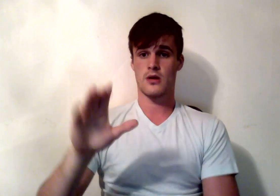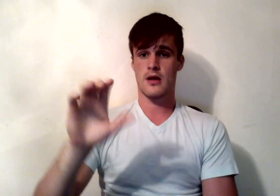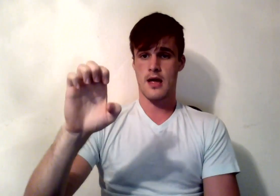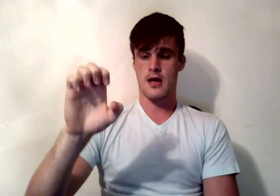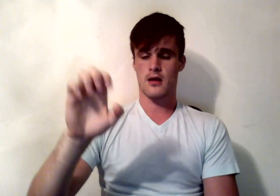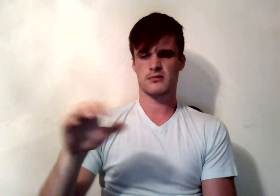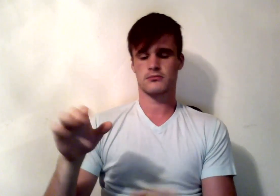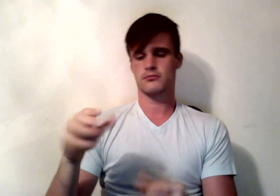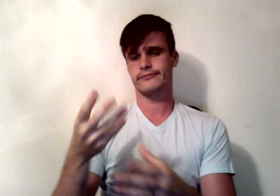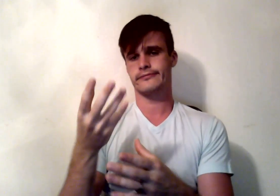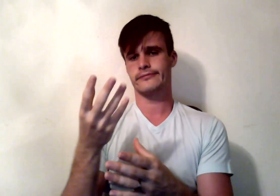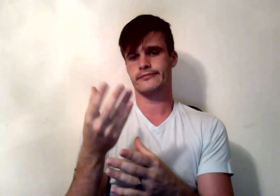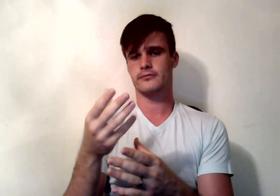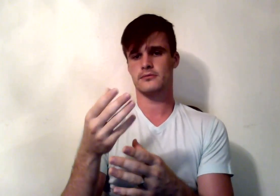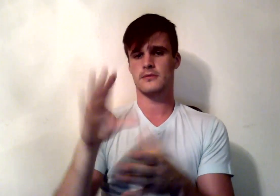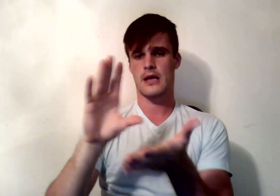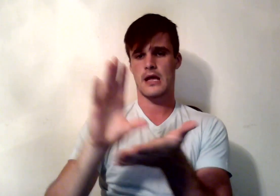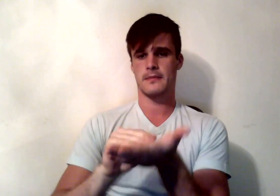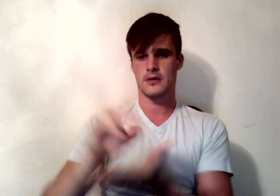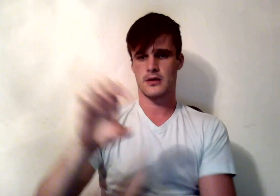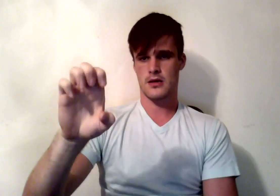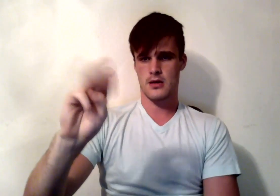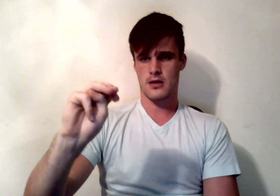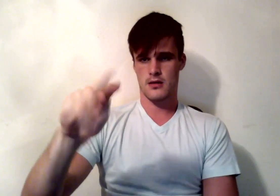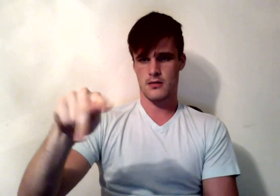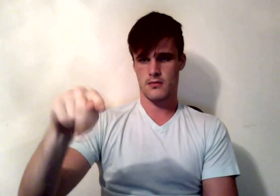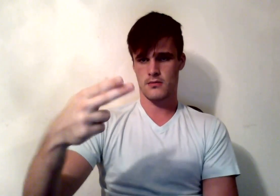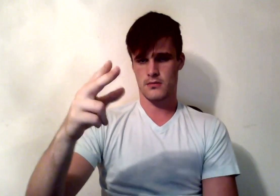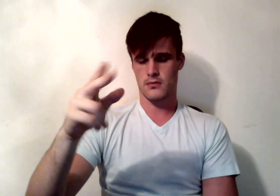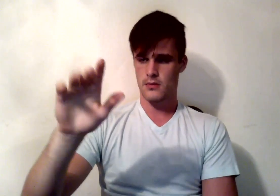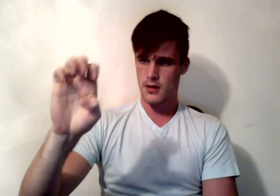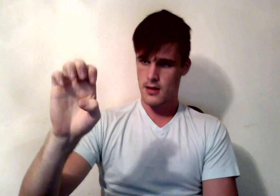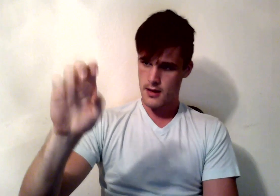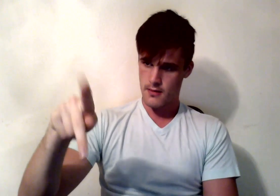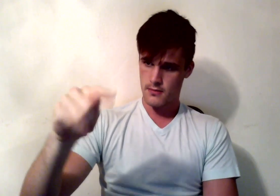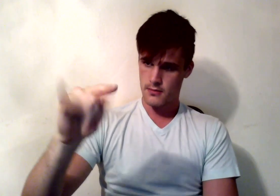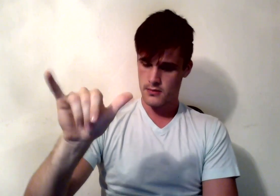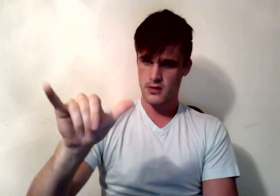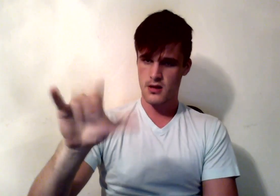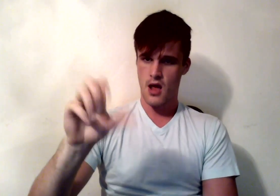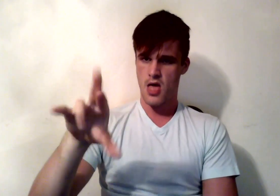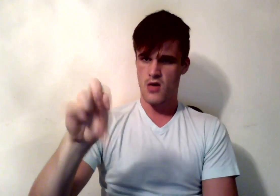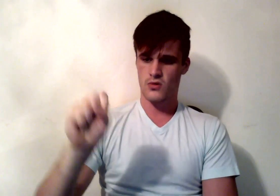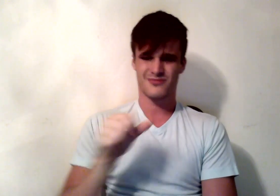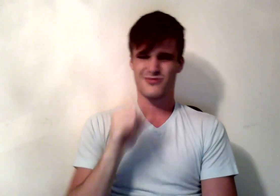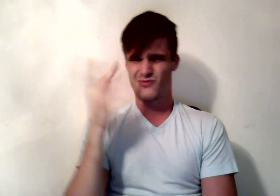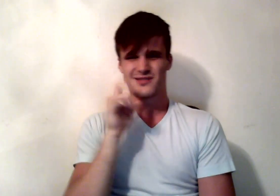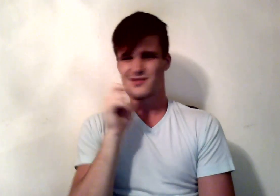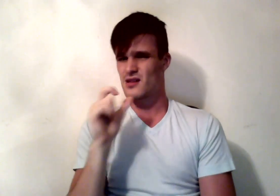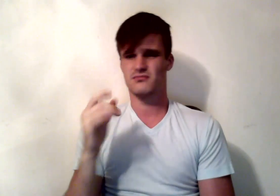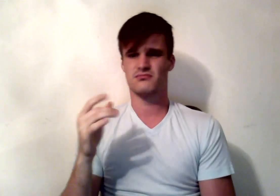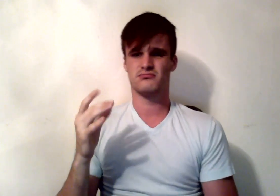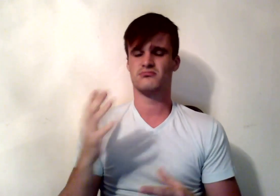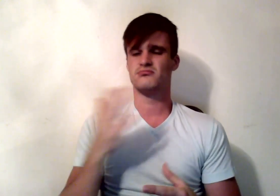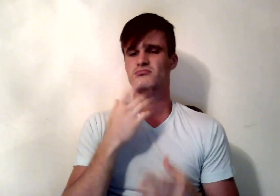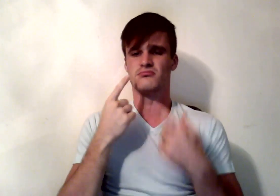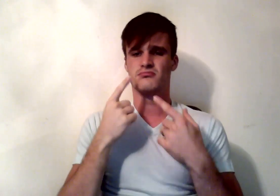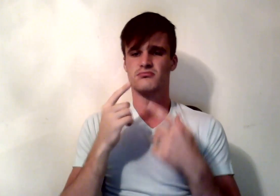Let's review. A calorie is a unit of heat used to denote the amount of energy in a food. There are three